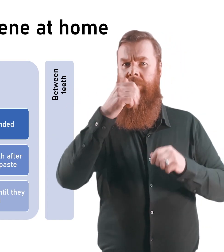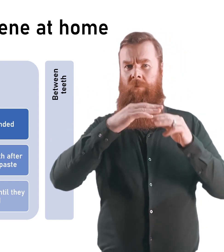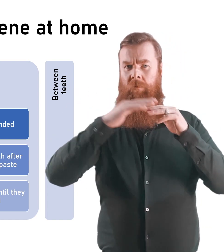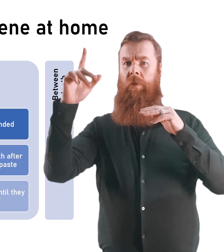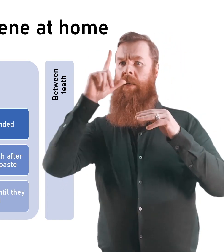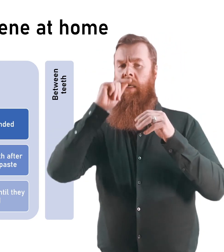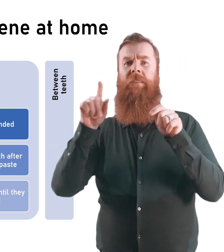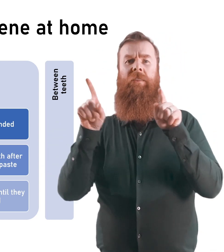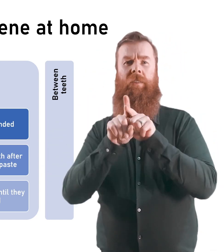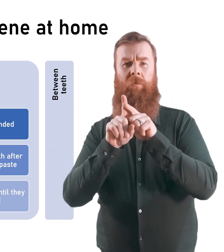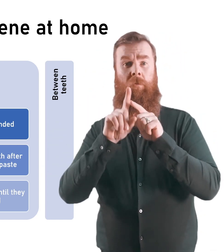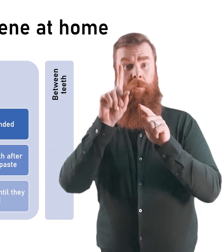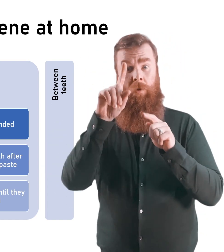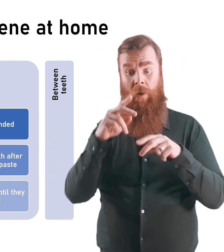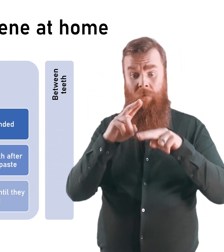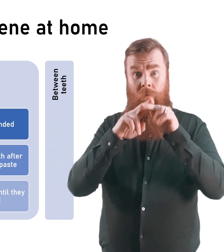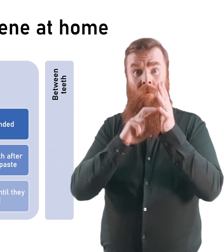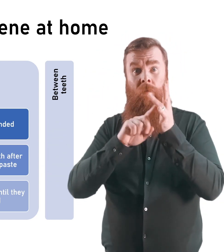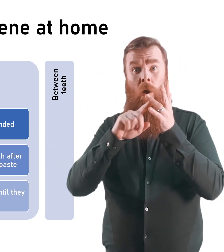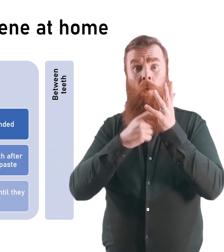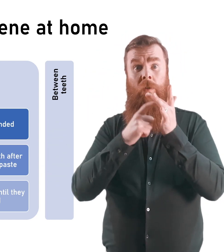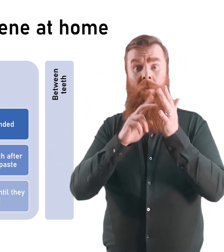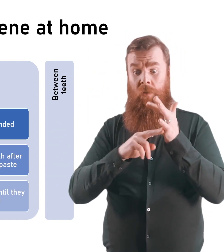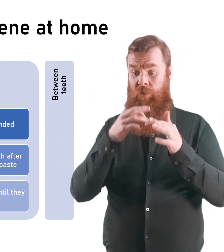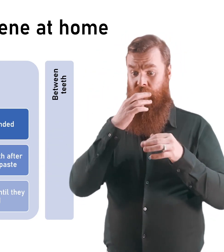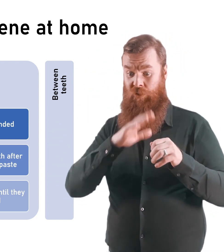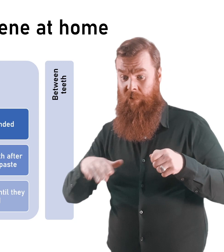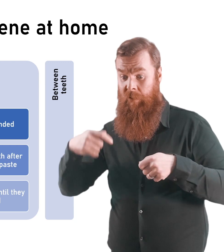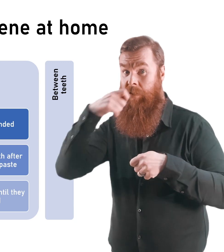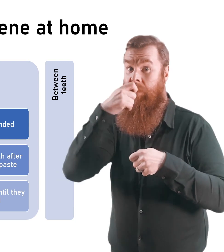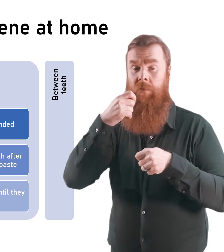Children 6 and above can start to use adult toothpaste.